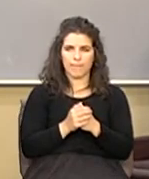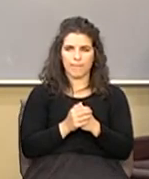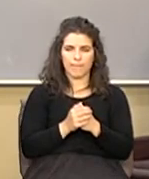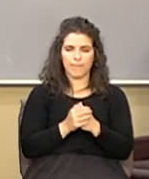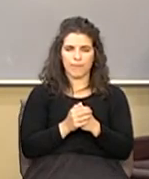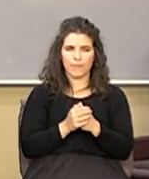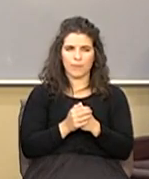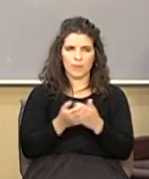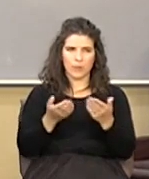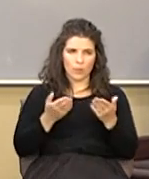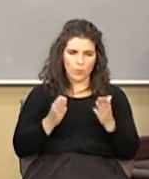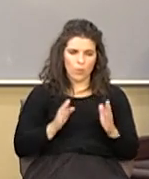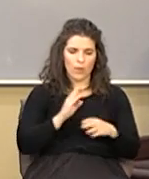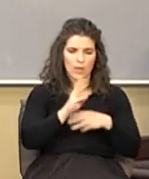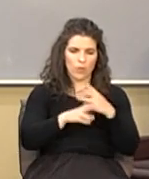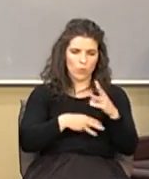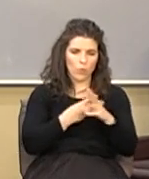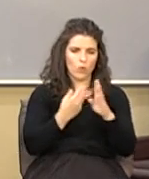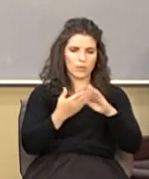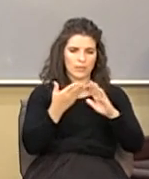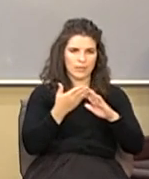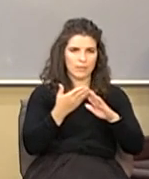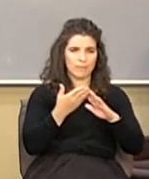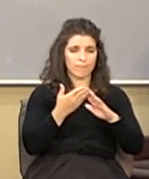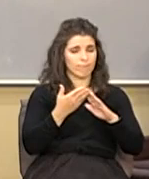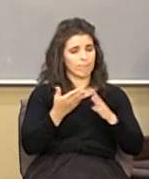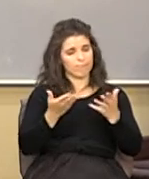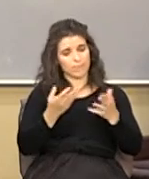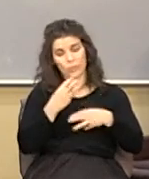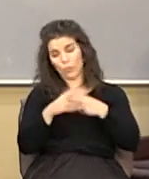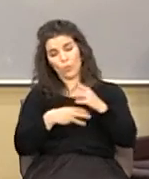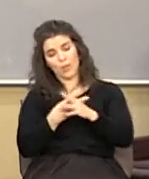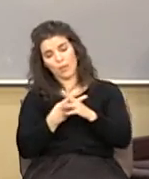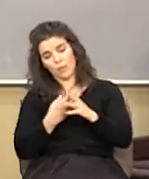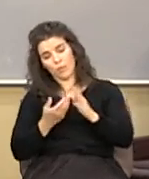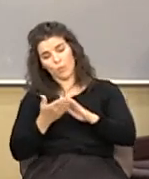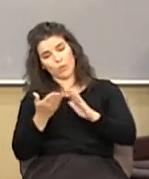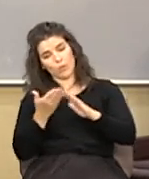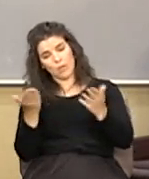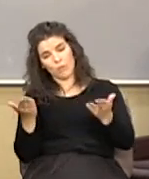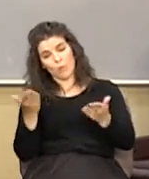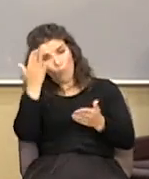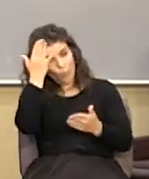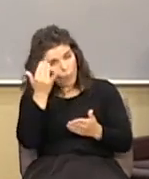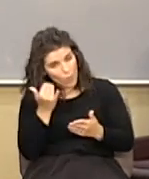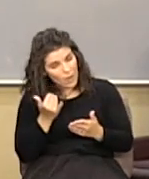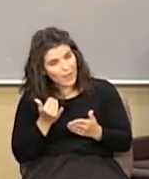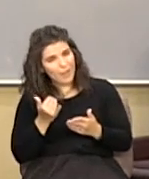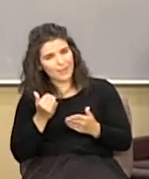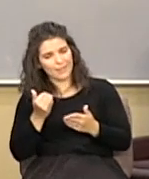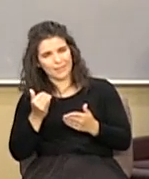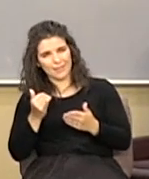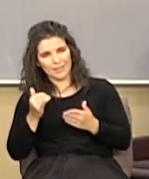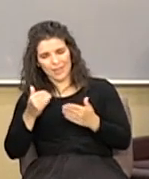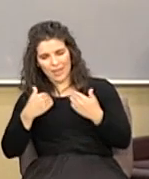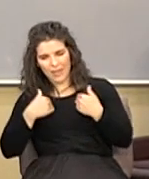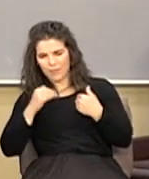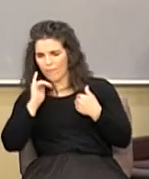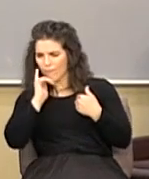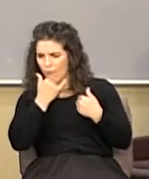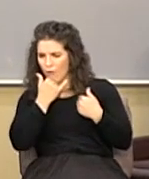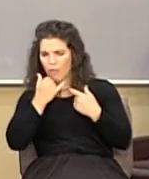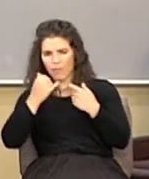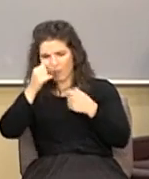the way the world is is the way the world is because it's occupied by fallen men whose